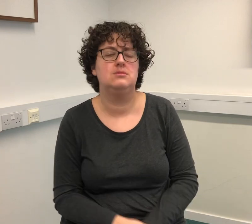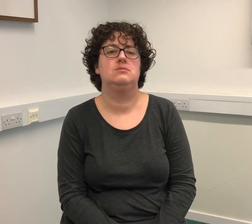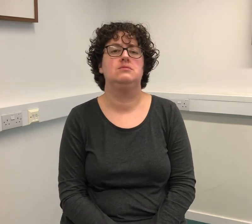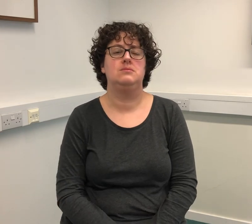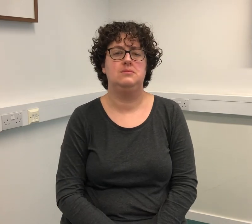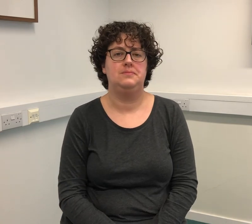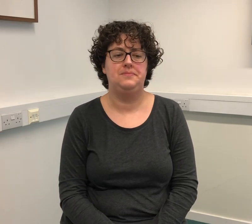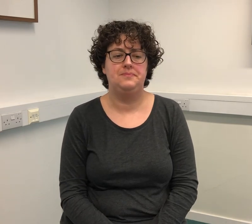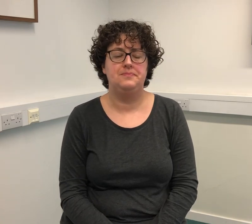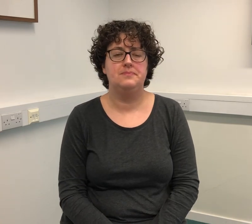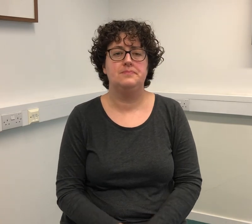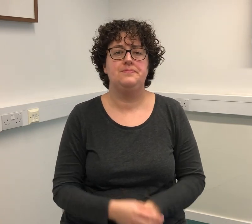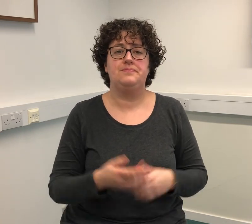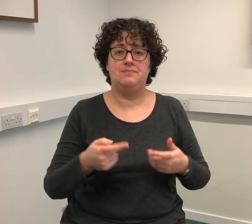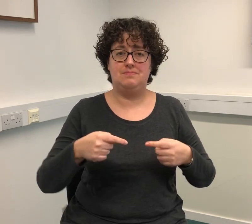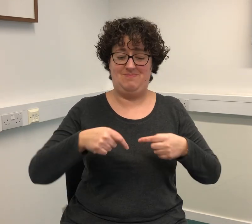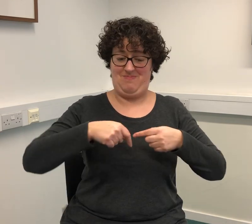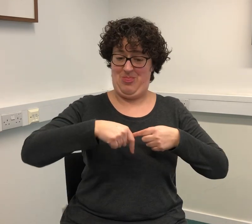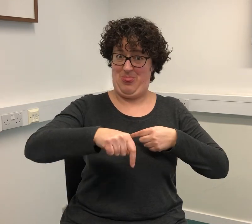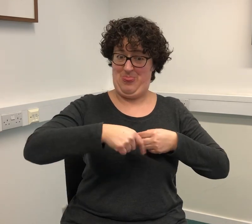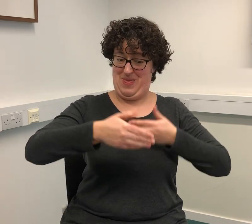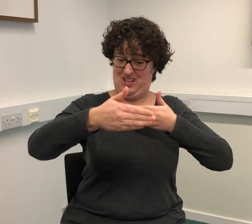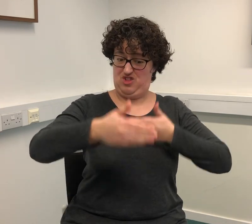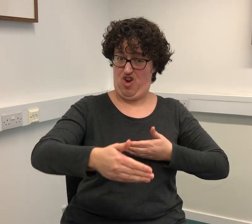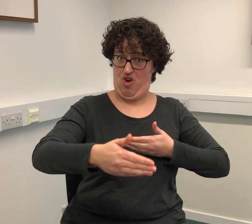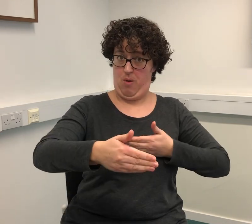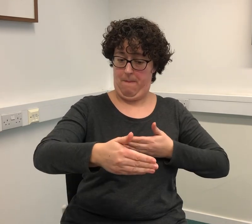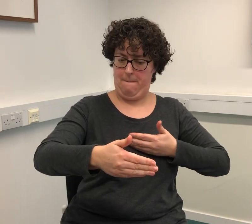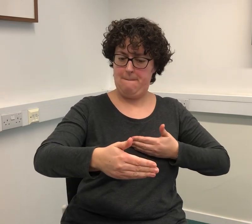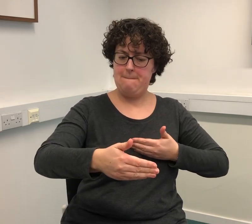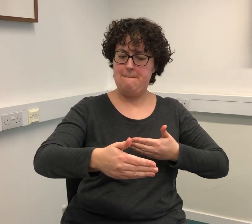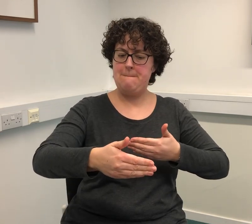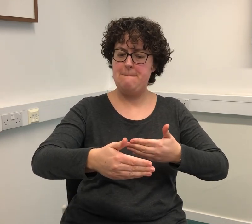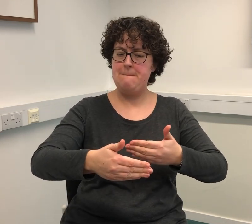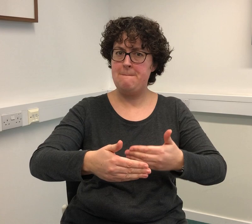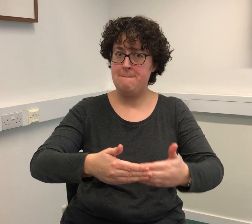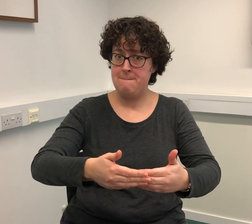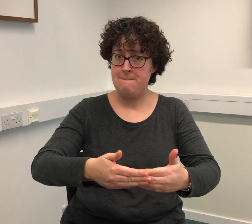The remainder of this term, we will provide learning remotely.